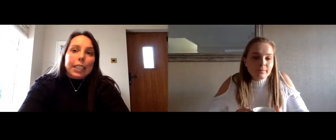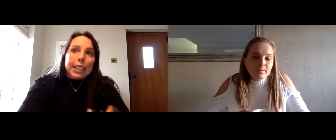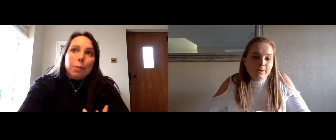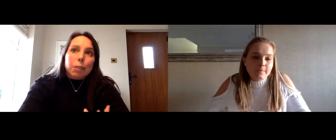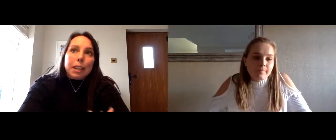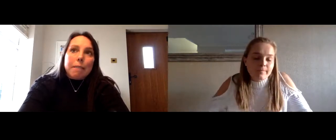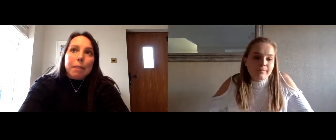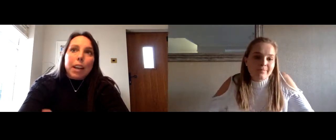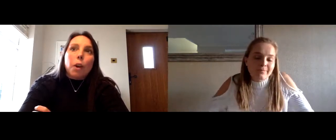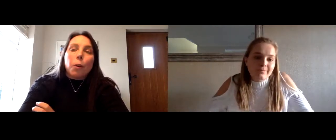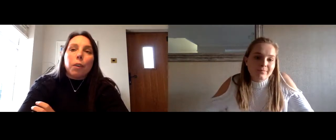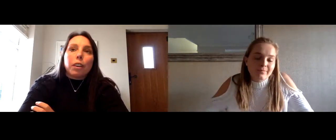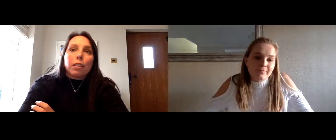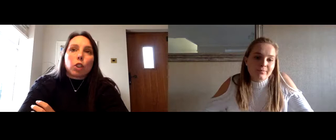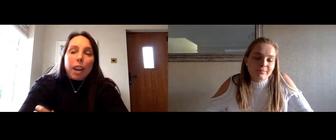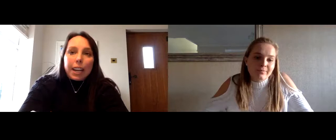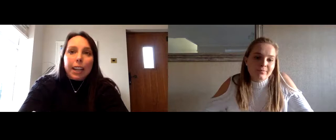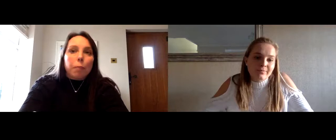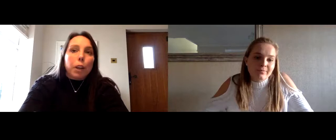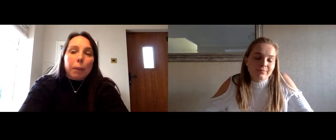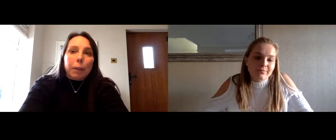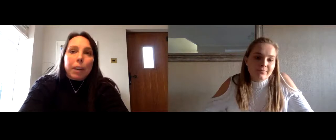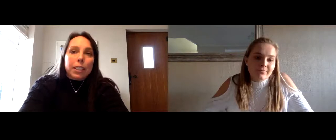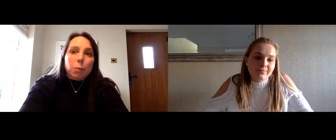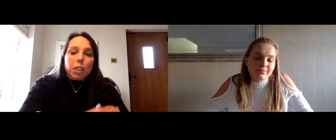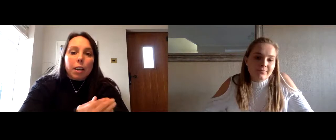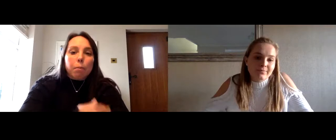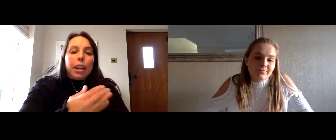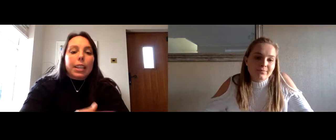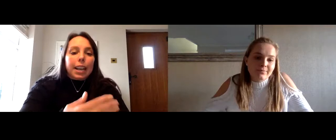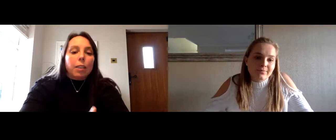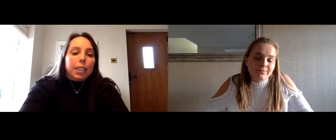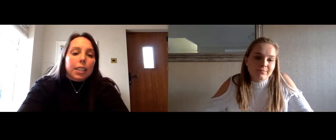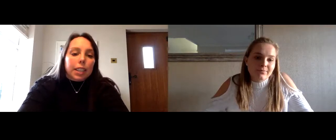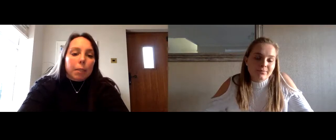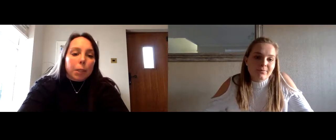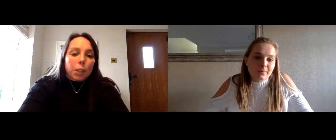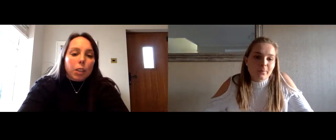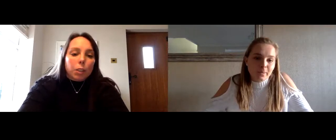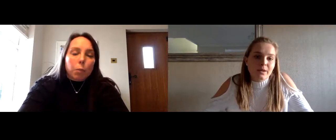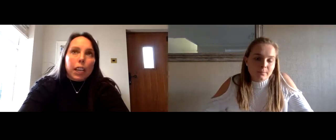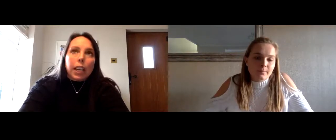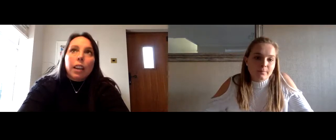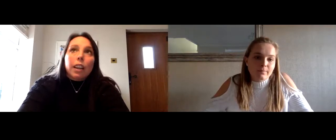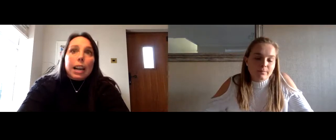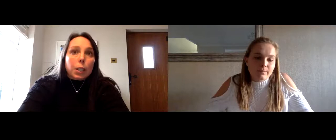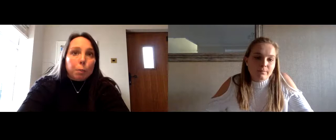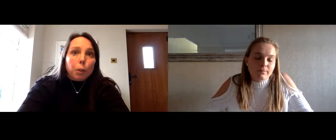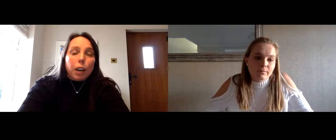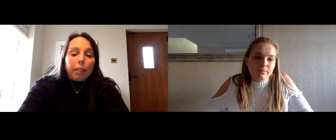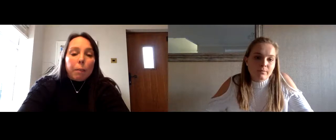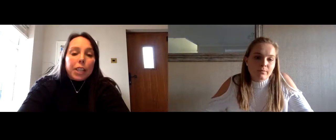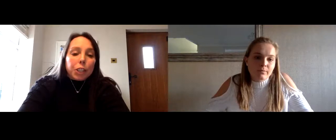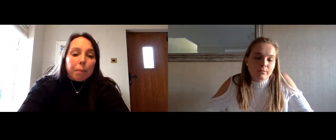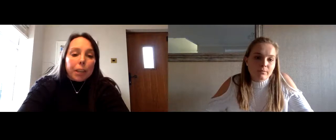all i did was in my own training and working with amanda was kind of break it down into six month slots we as a